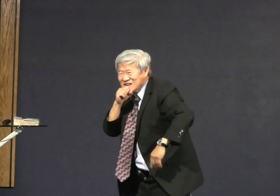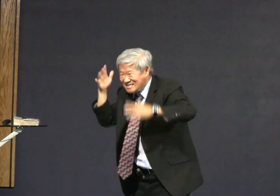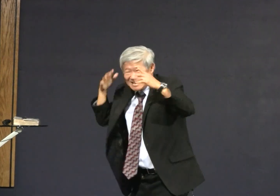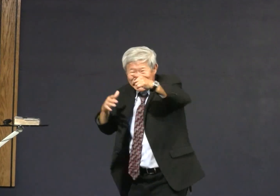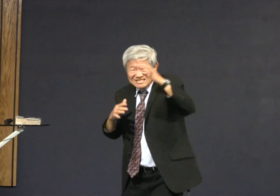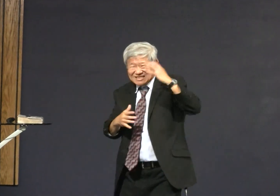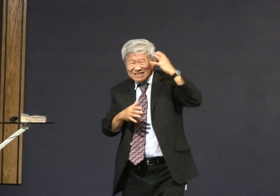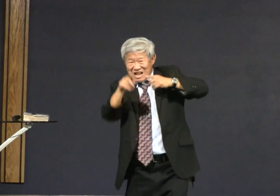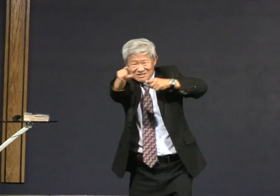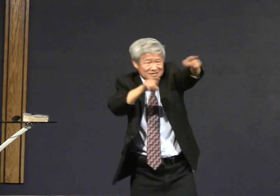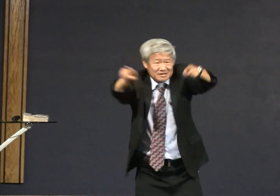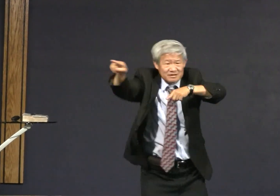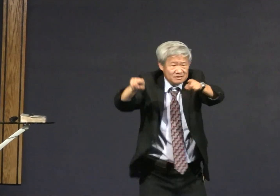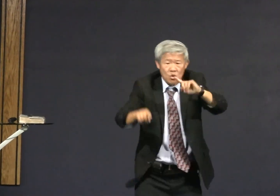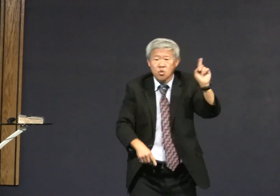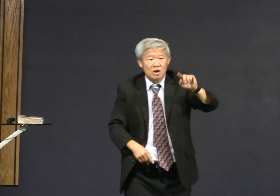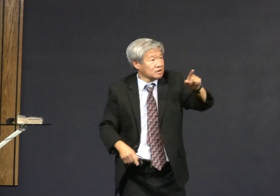People with their hair dyed purple.